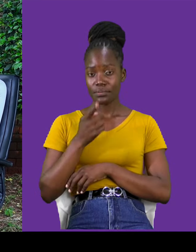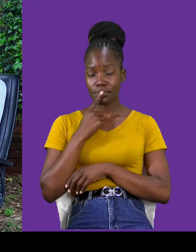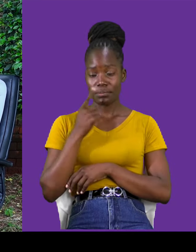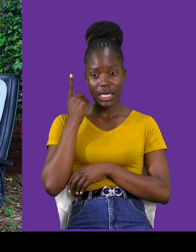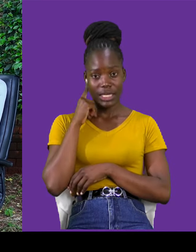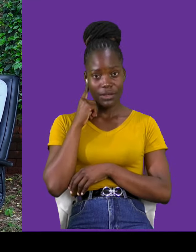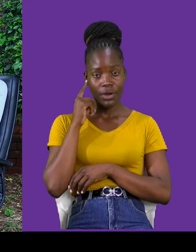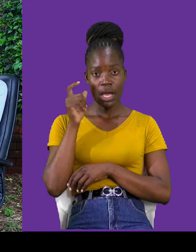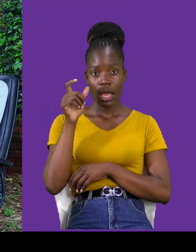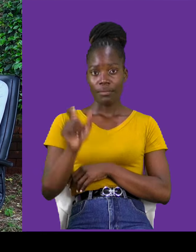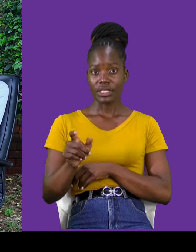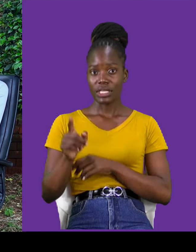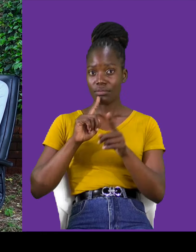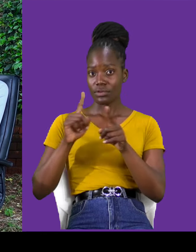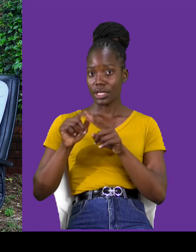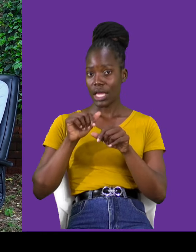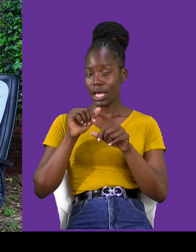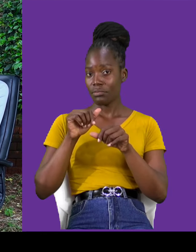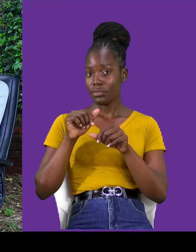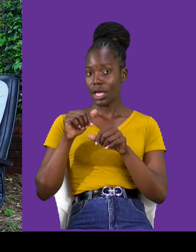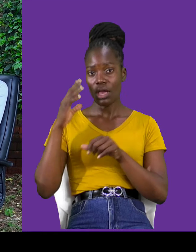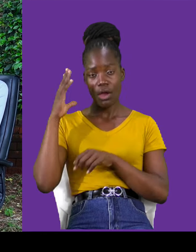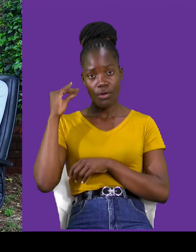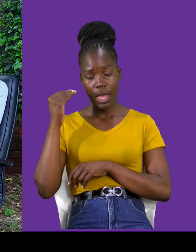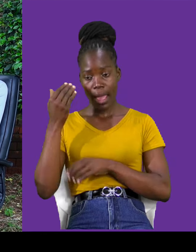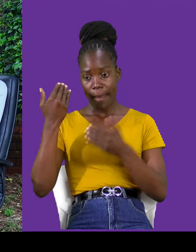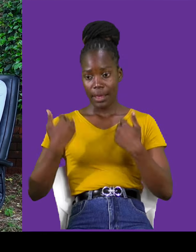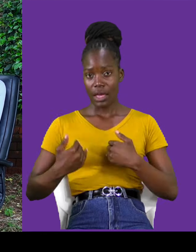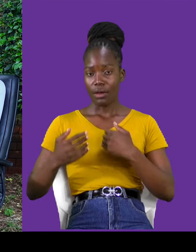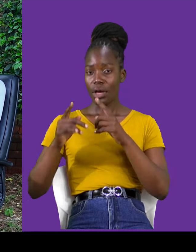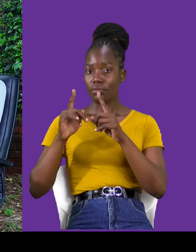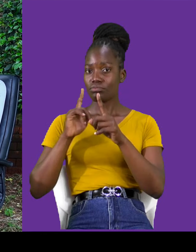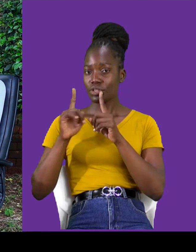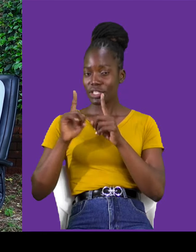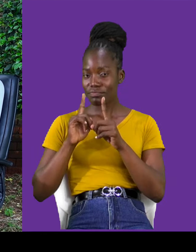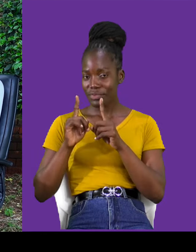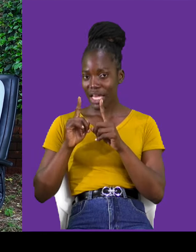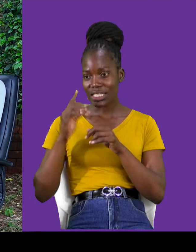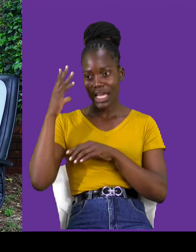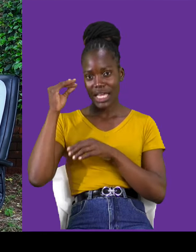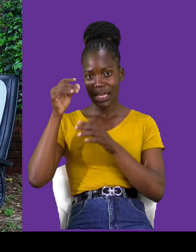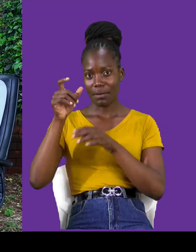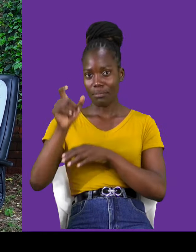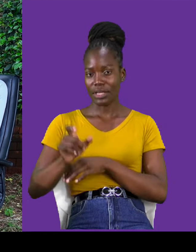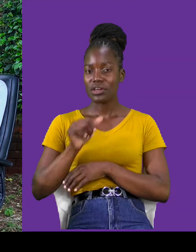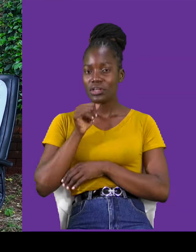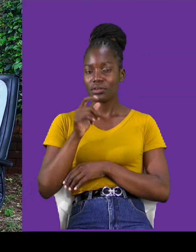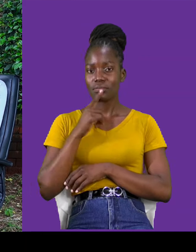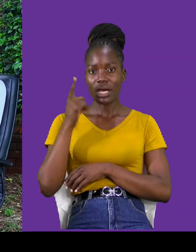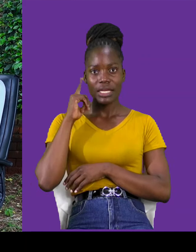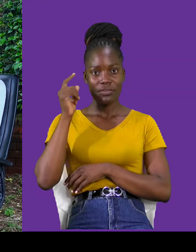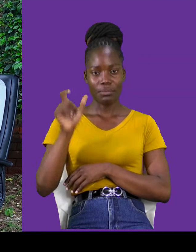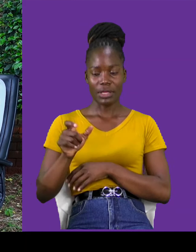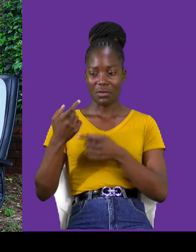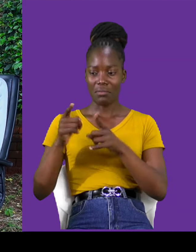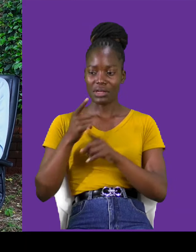though I'm talking as an hearing person, I'm not talking as a deaf person, probably a deaf person can really explain this as,